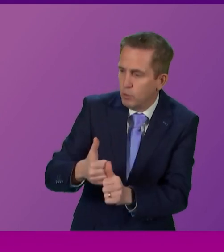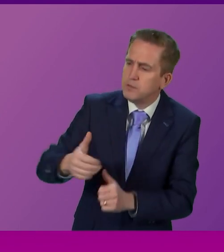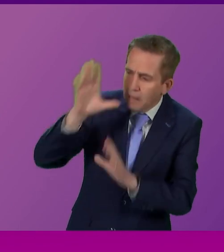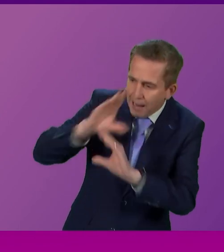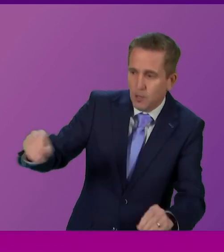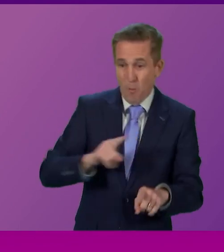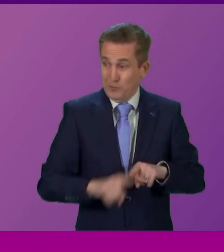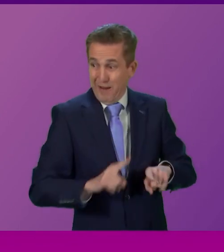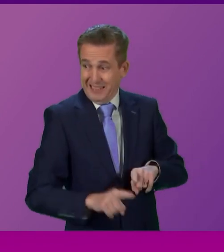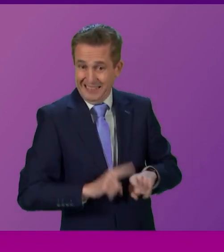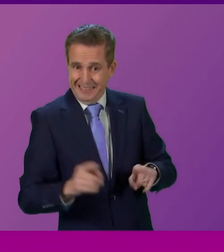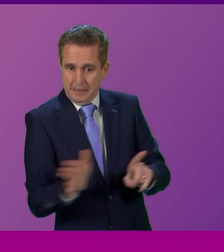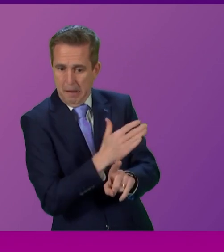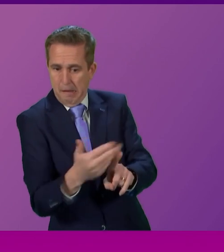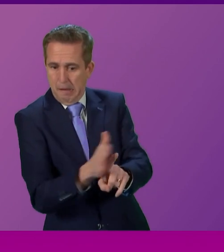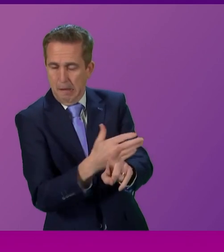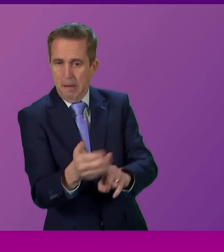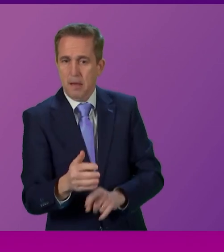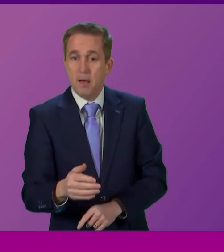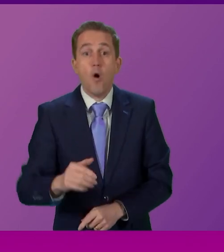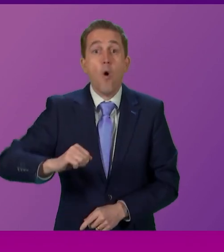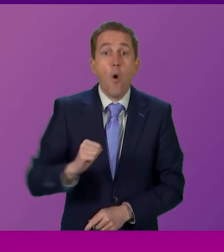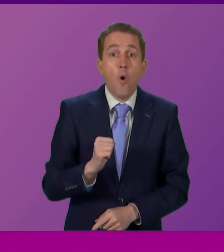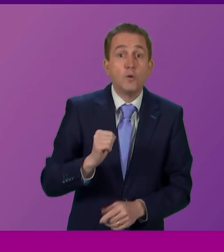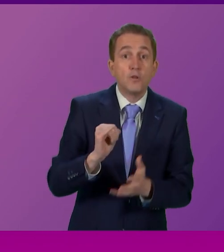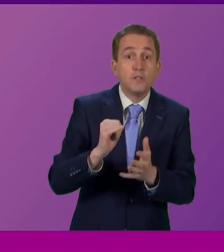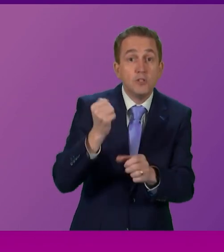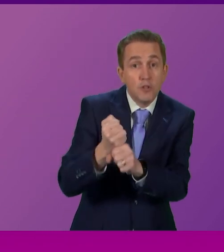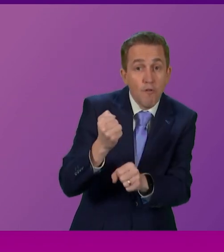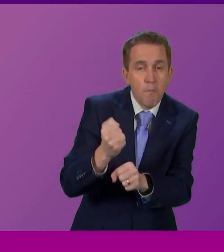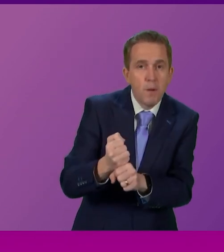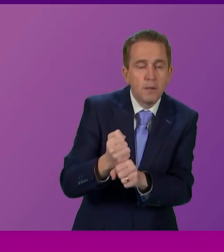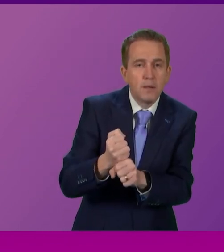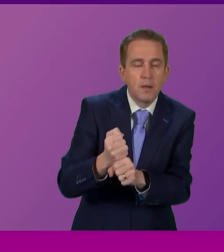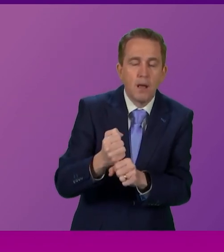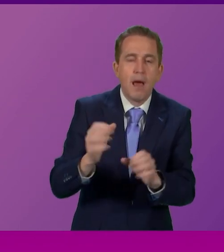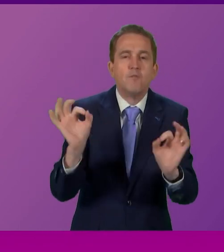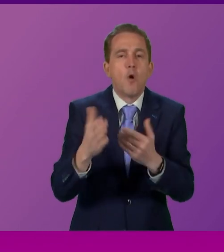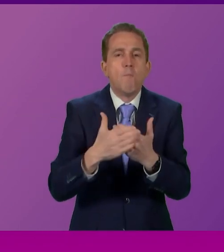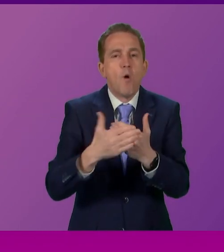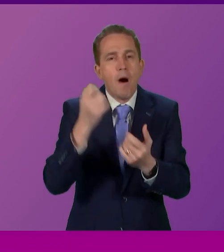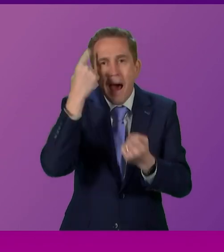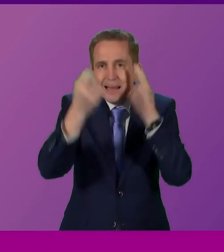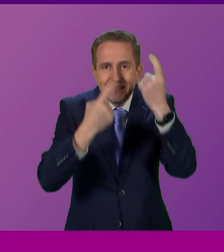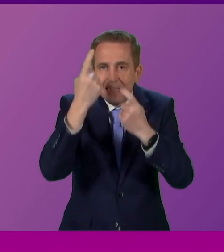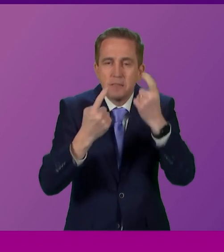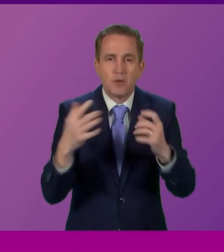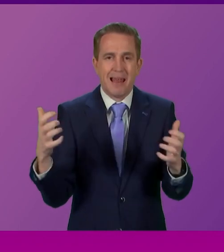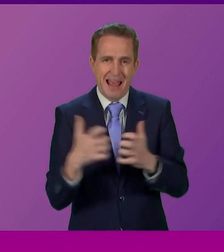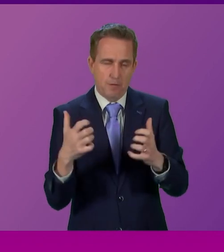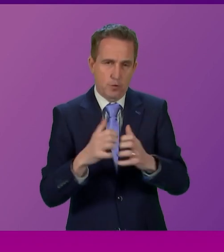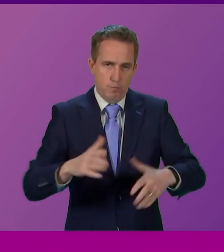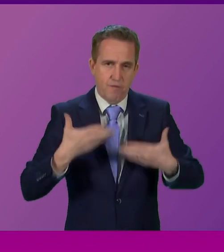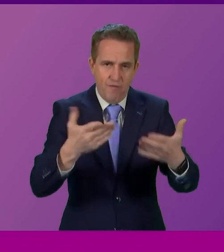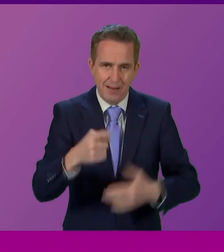It may be that this Government has completely ran out of new ideas on how to deliver for the people of